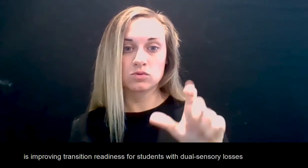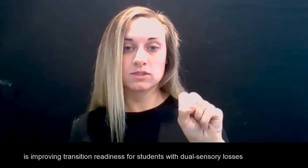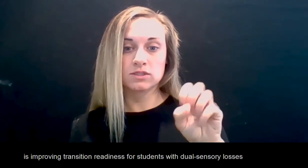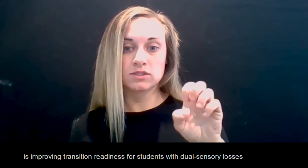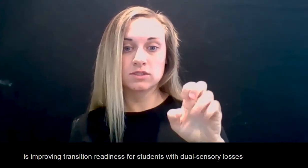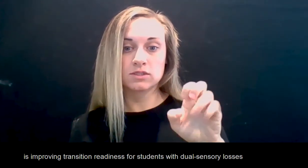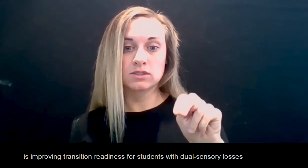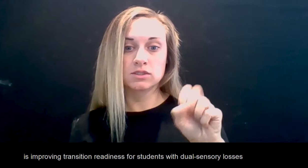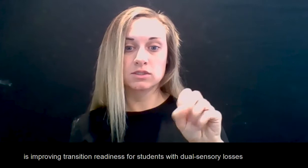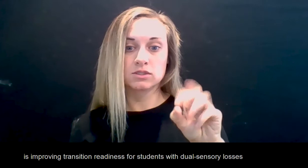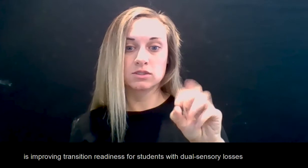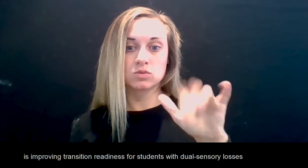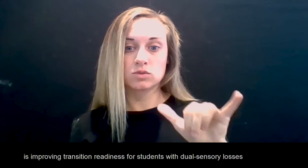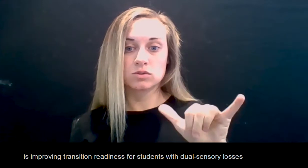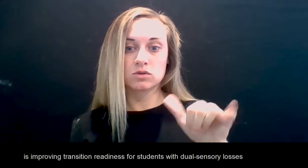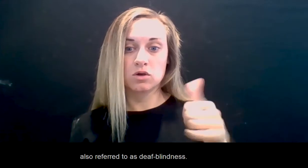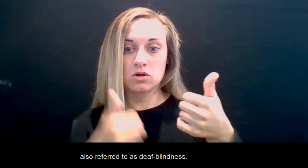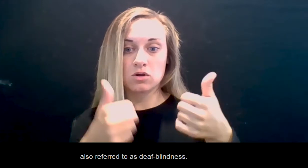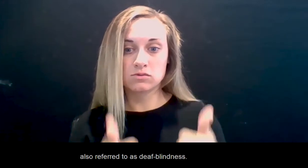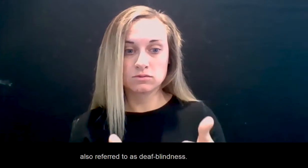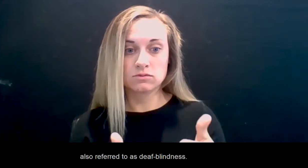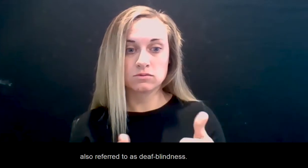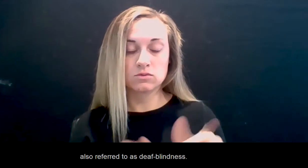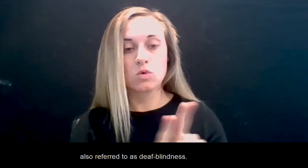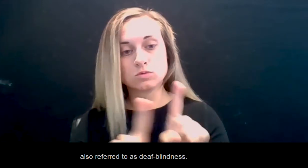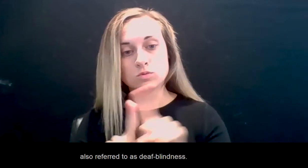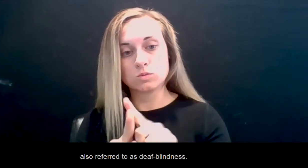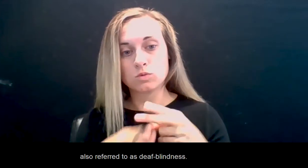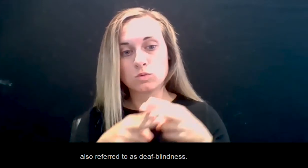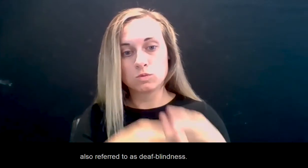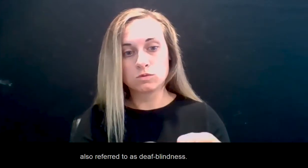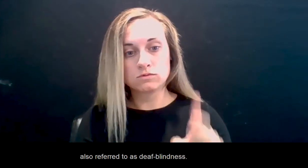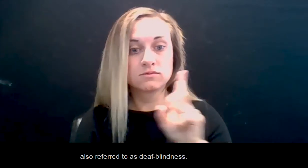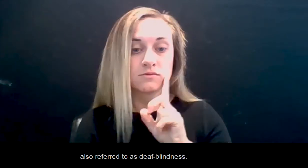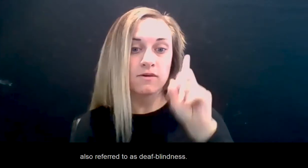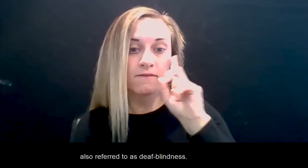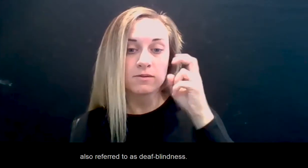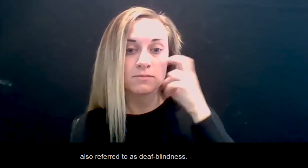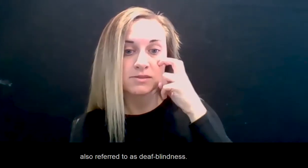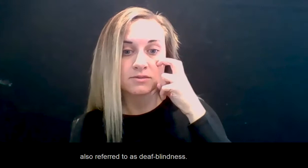losses, also referred to as deaf-blindness.